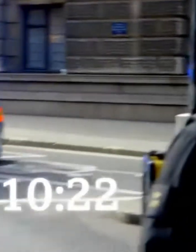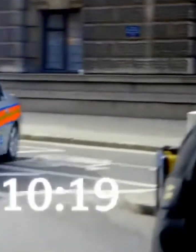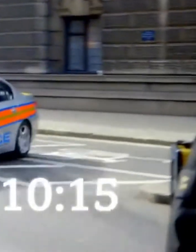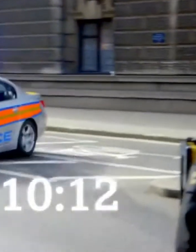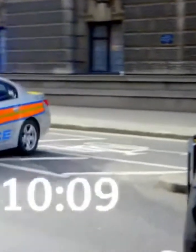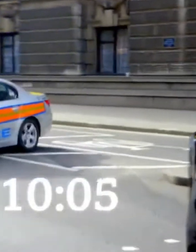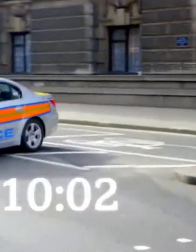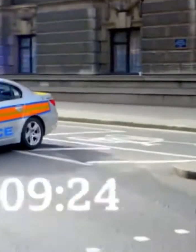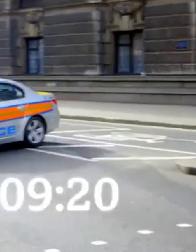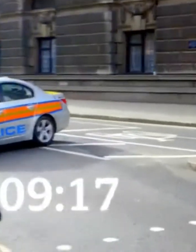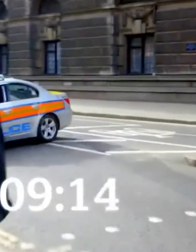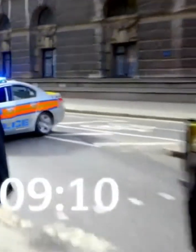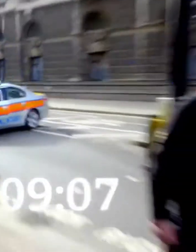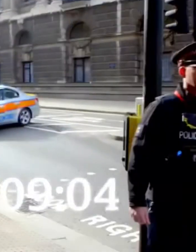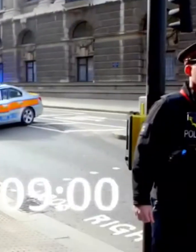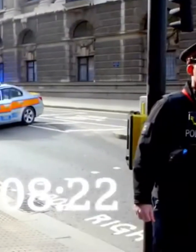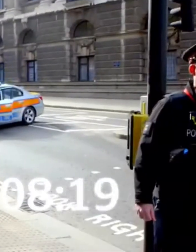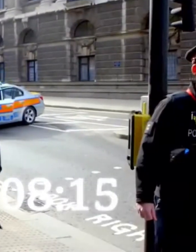We'll be right back.